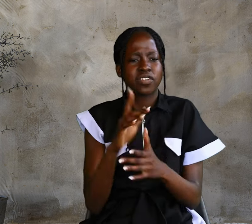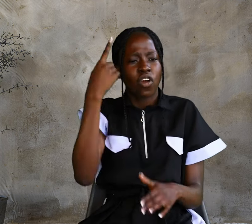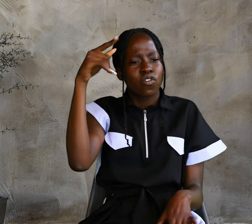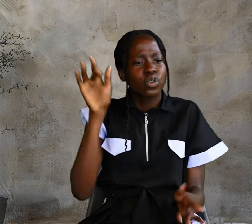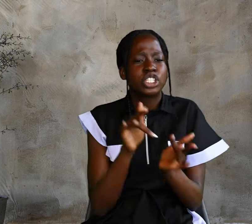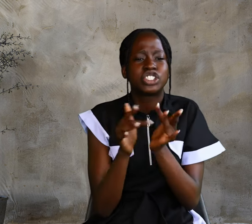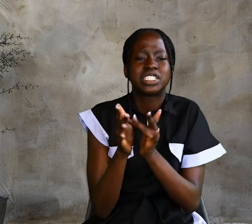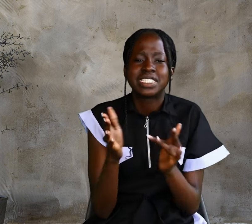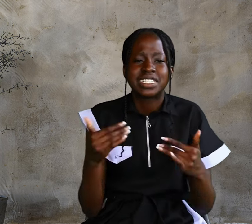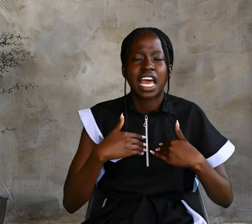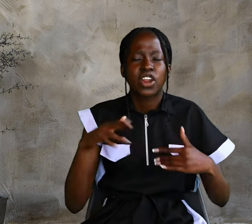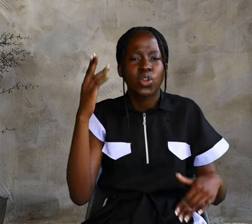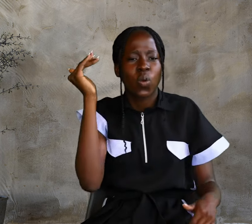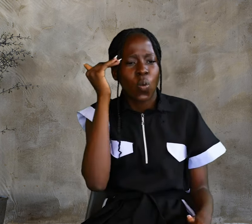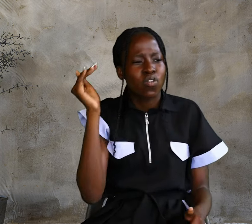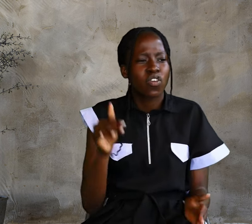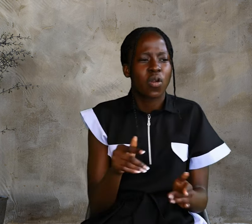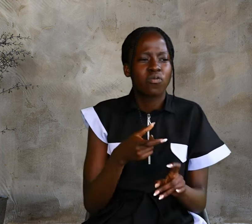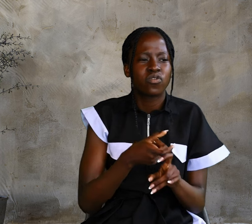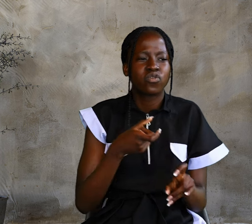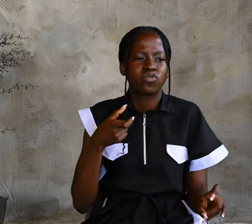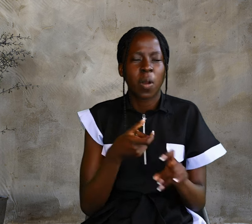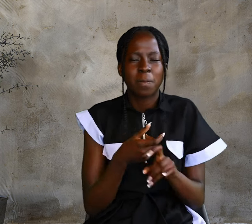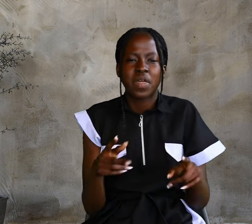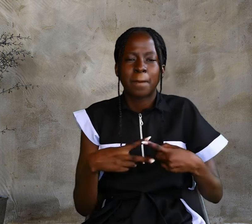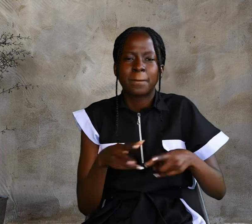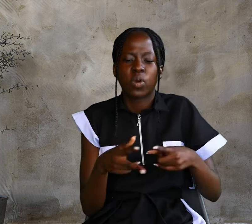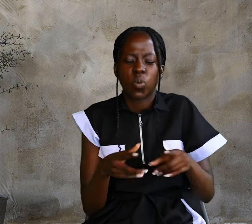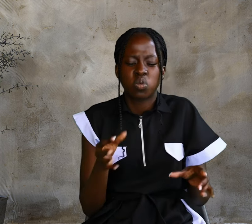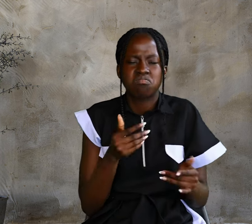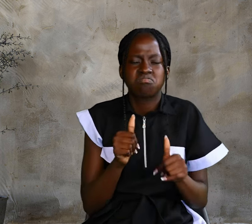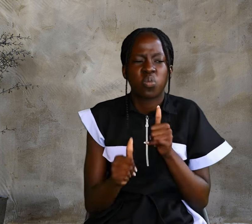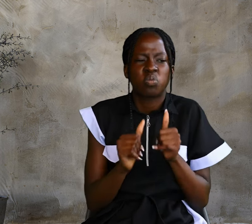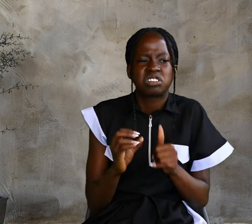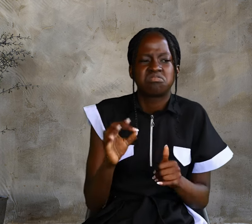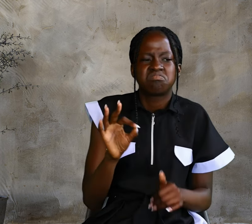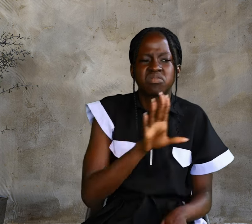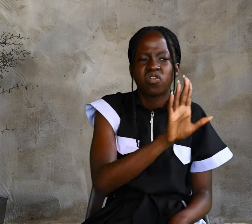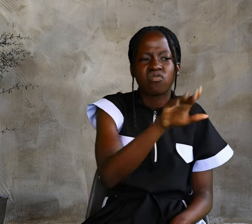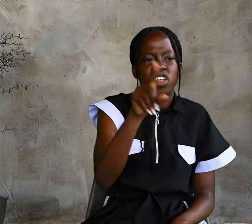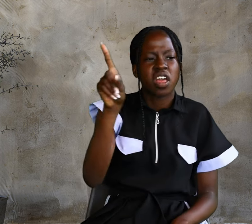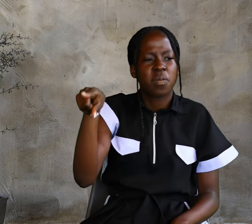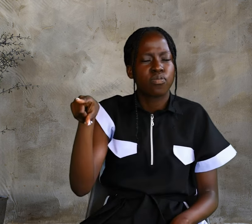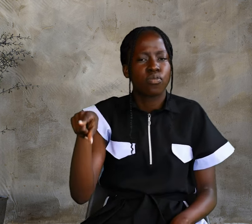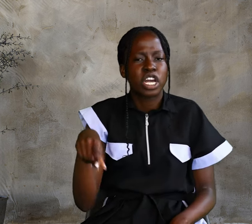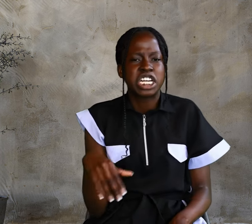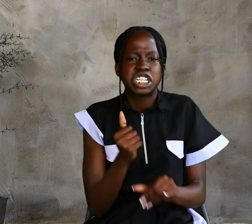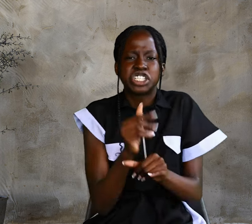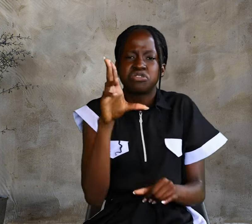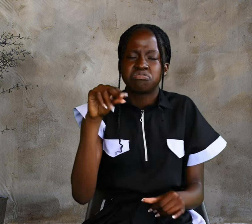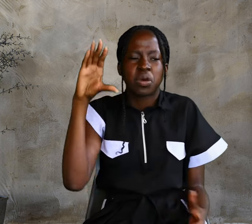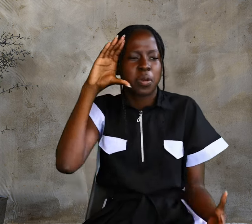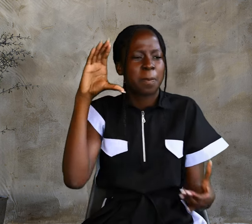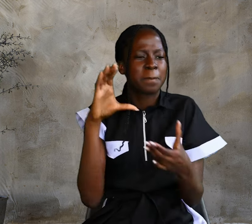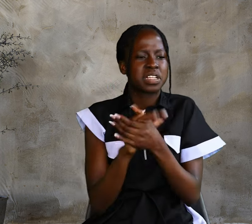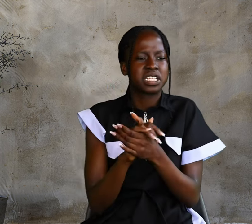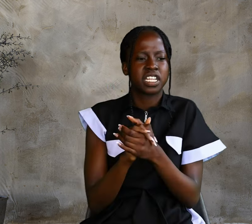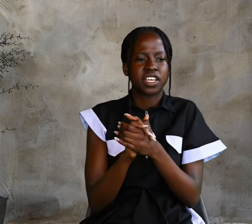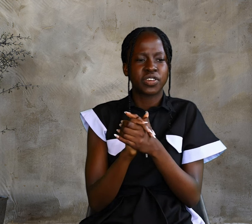For Jesus had known from the beginning which of them did not believe and who would betray Him. He went